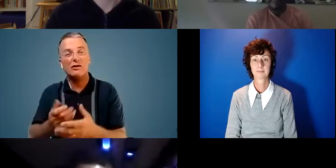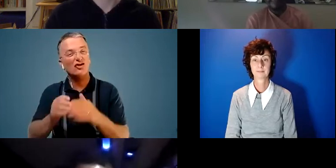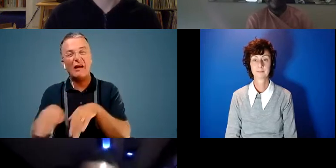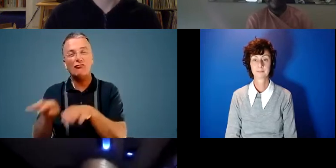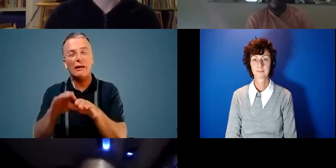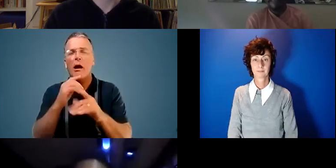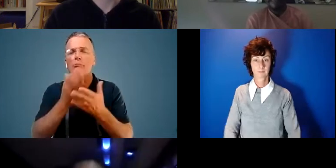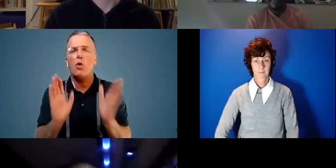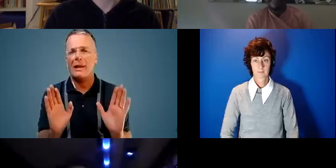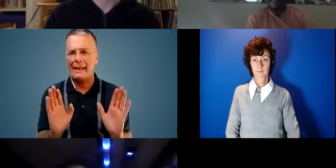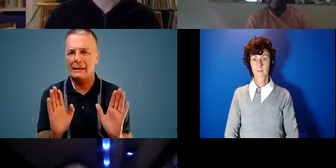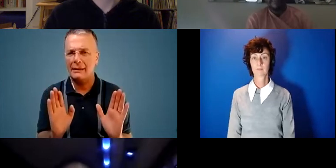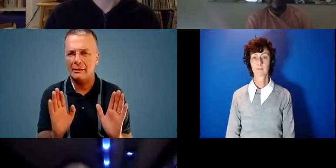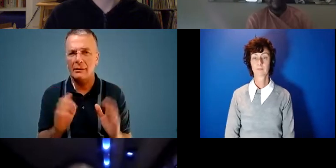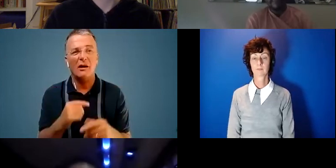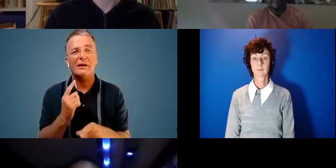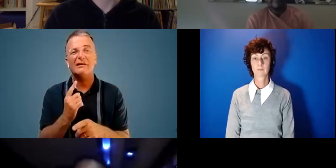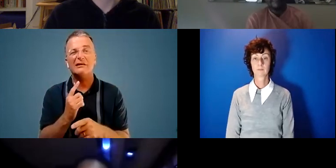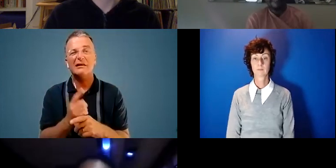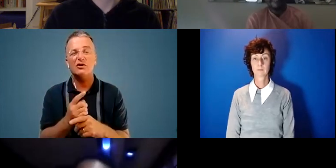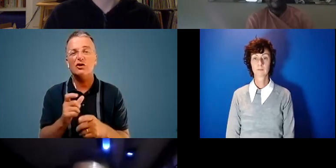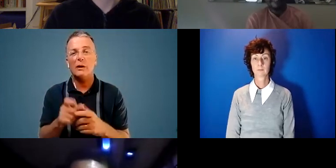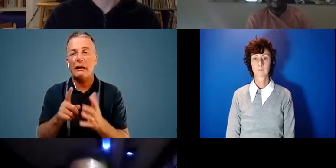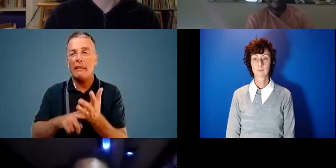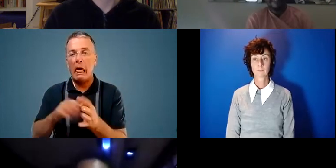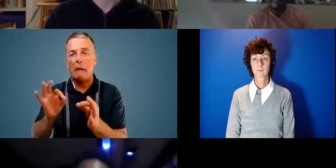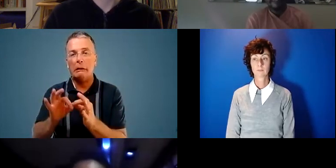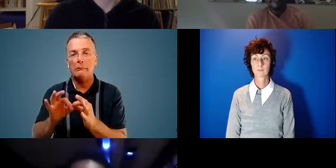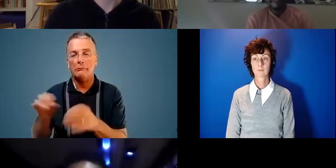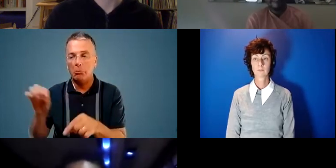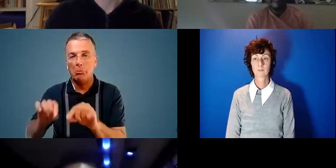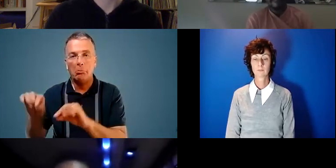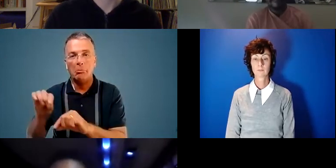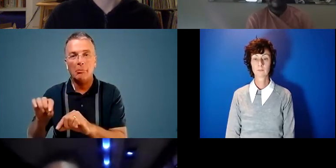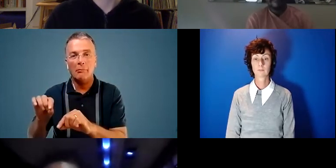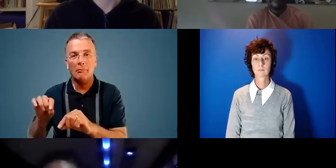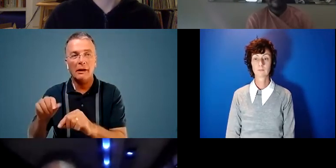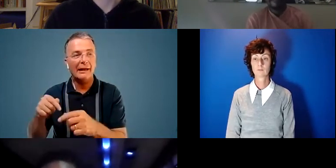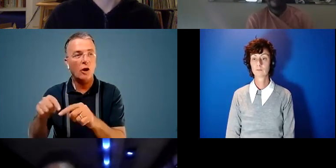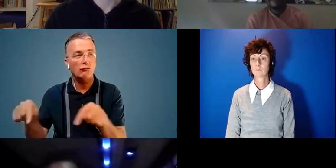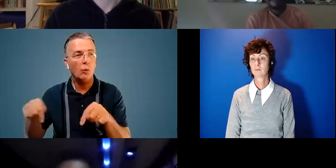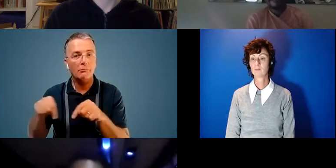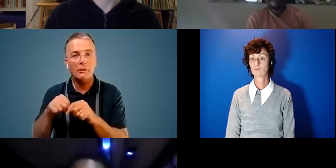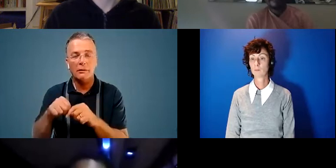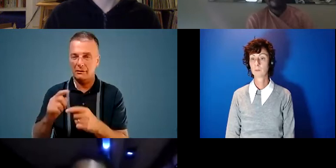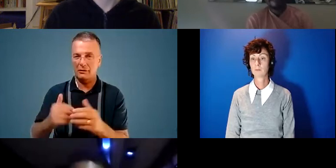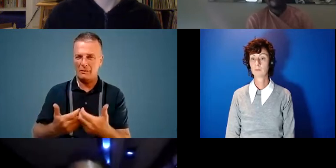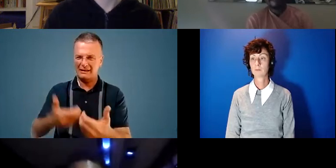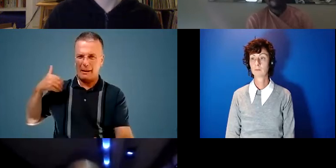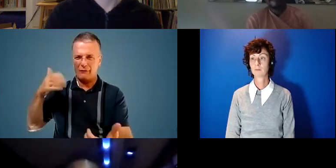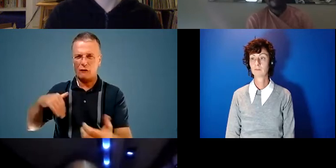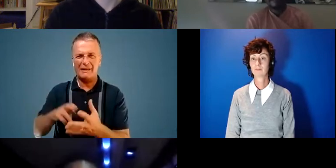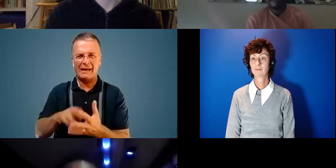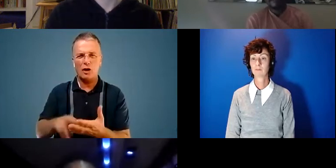just talking very broadly we tend to do it in a very laboratory laboratory way you know it's going to be in a room it's going to be and it's completely separate from nature